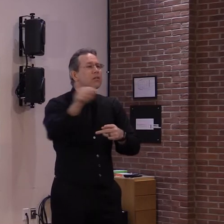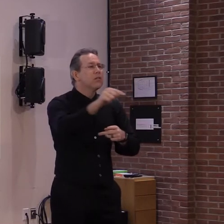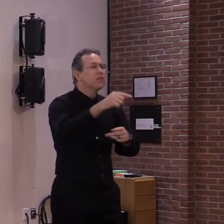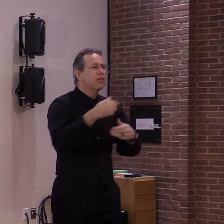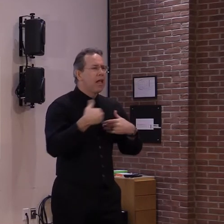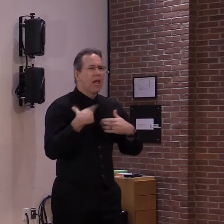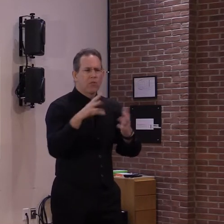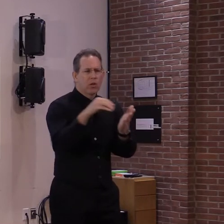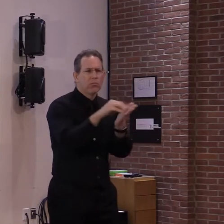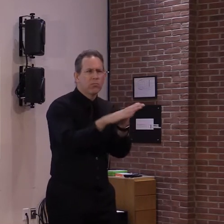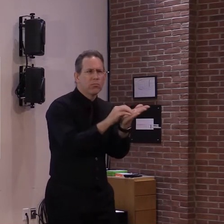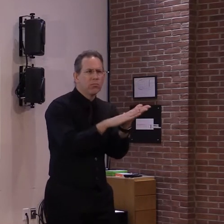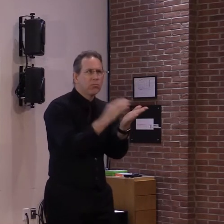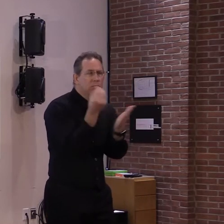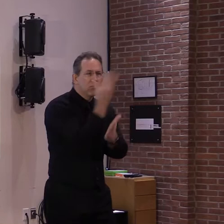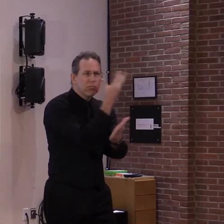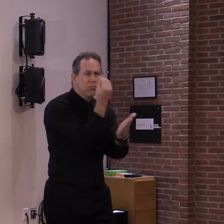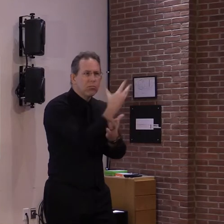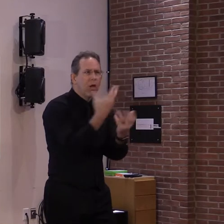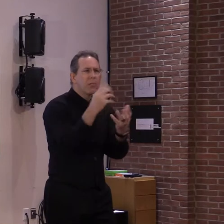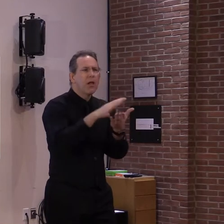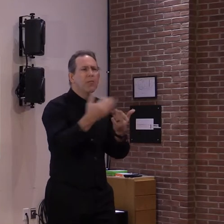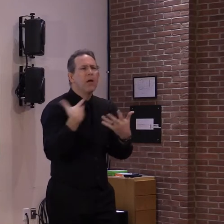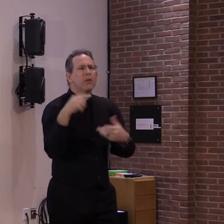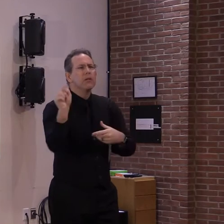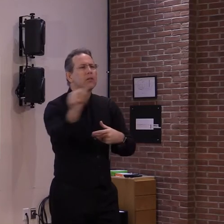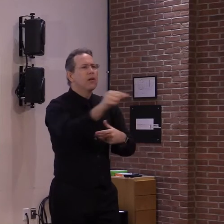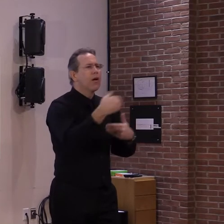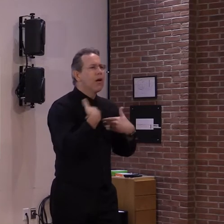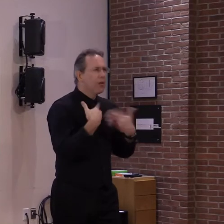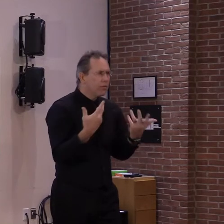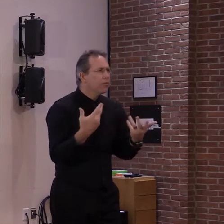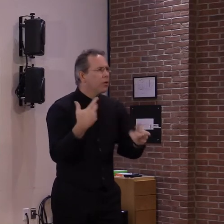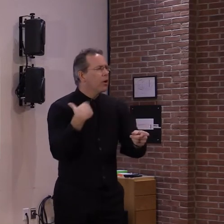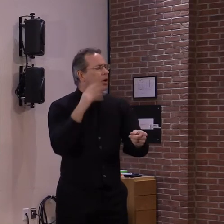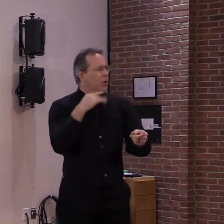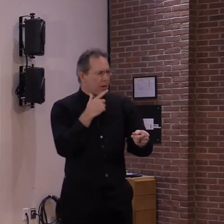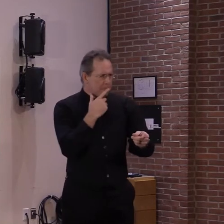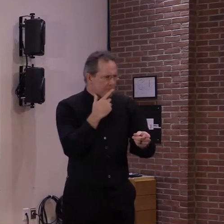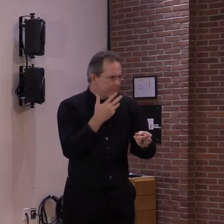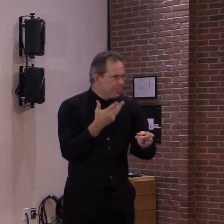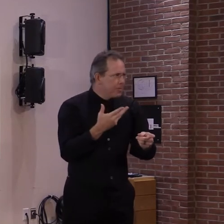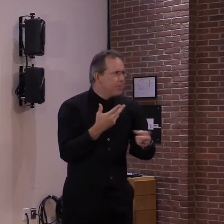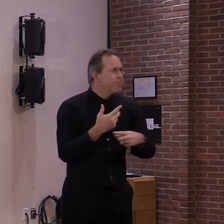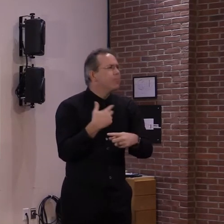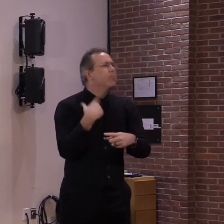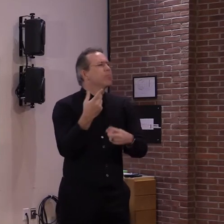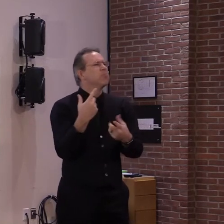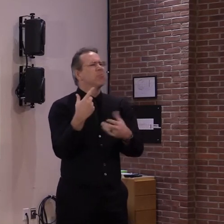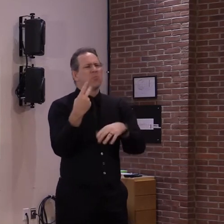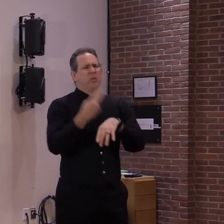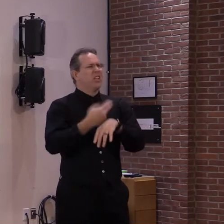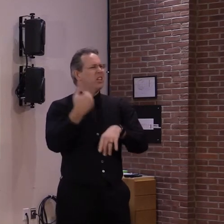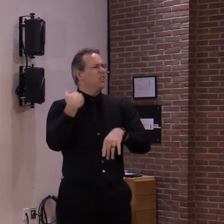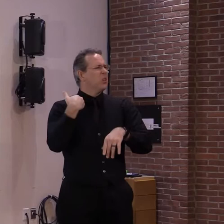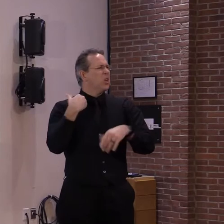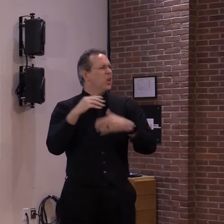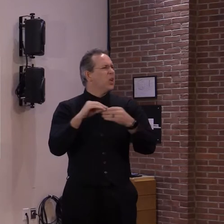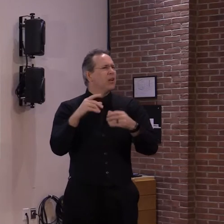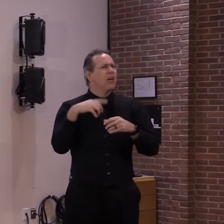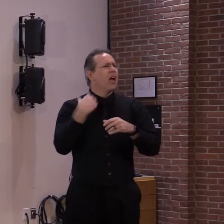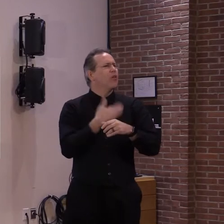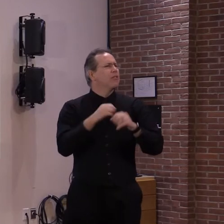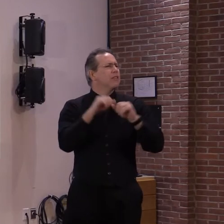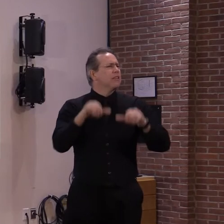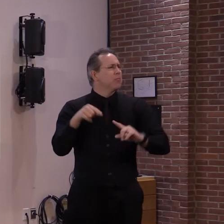administered. For example, two days ago I checked and there were 2,000 that they hadn't put into the system yet, in